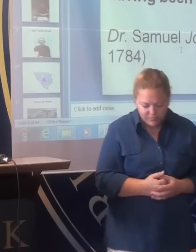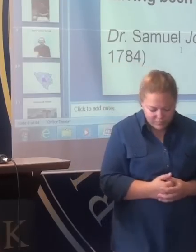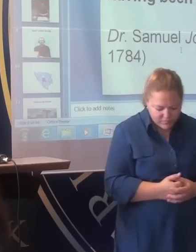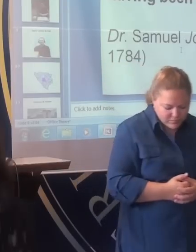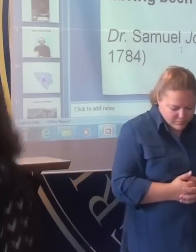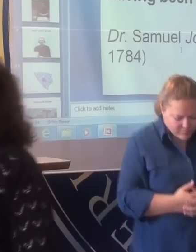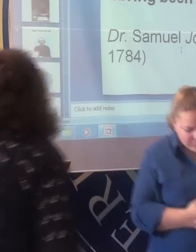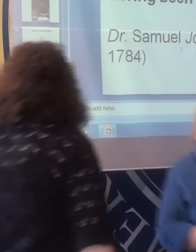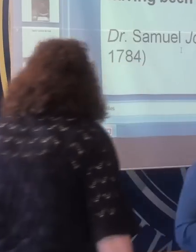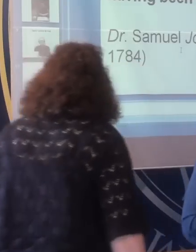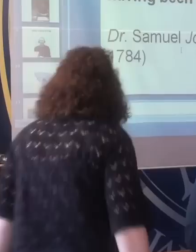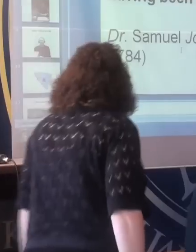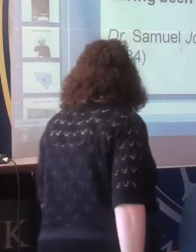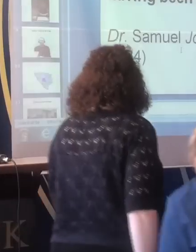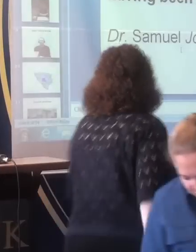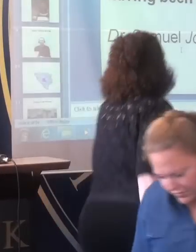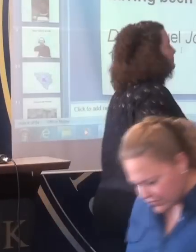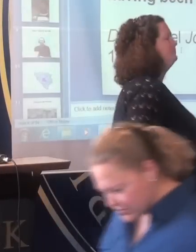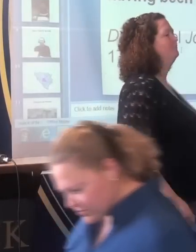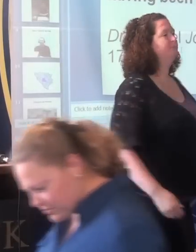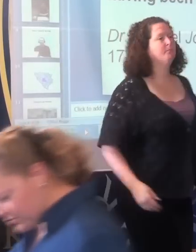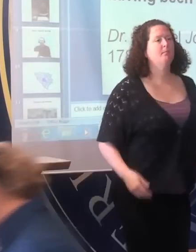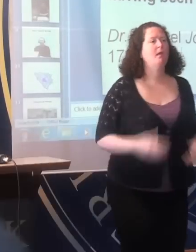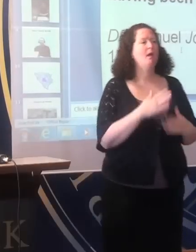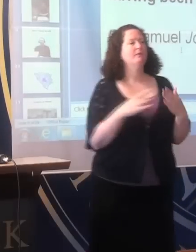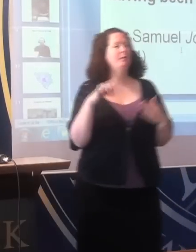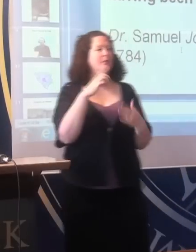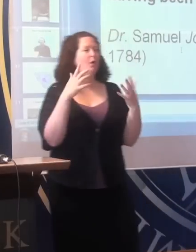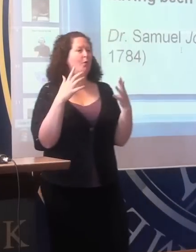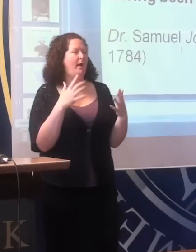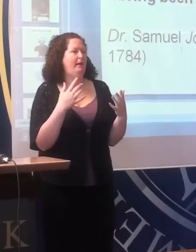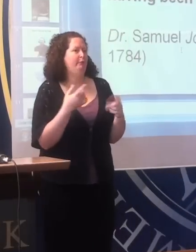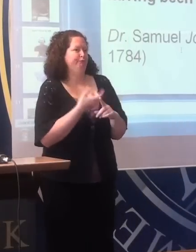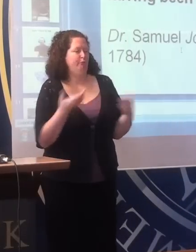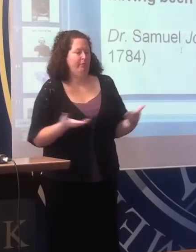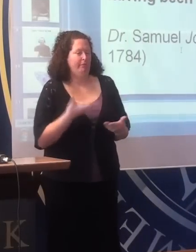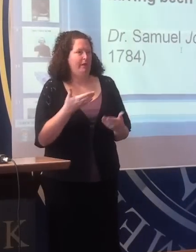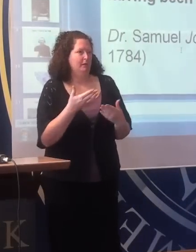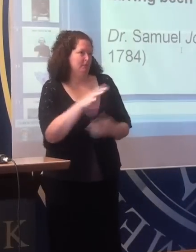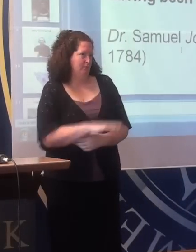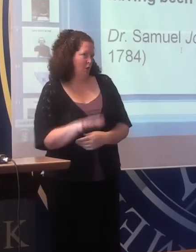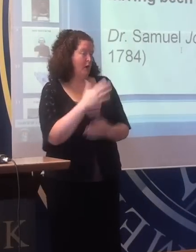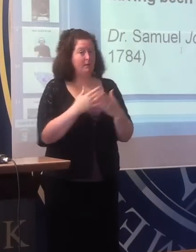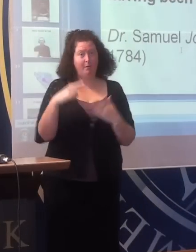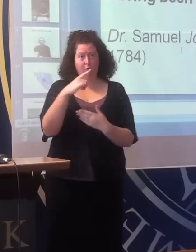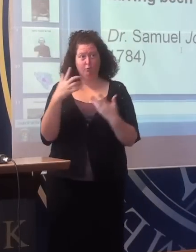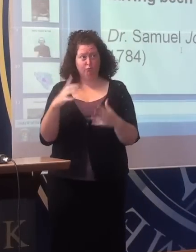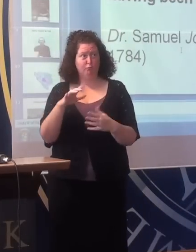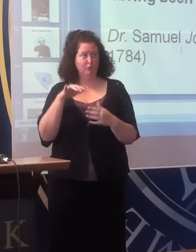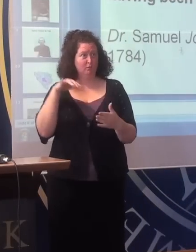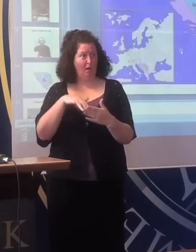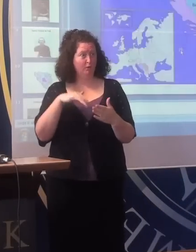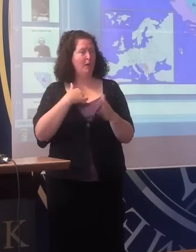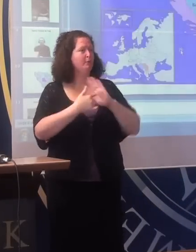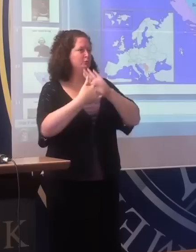Some of you I know come from the region, and some of you have, I know, done some study. So I shall have to simply show you the map